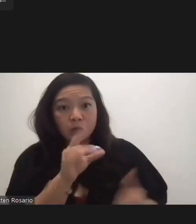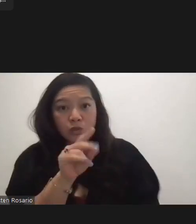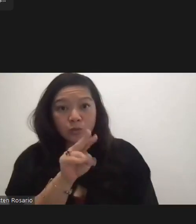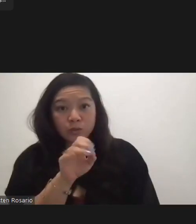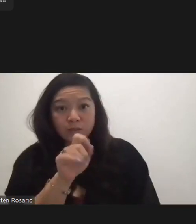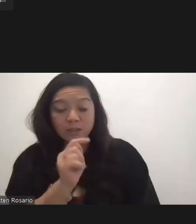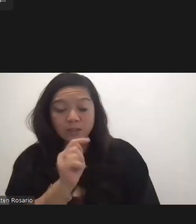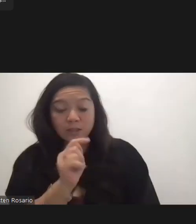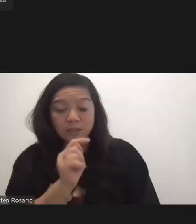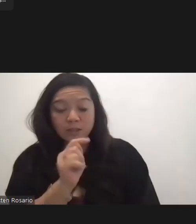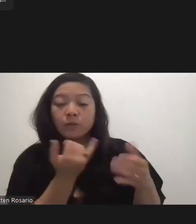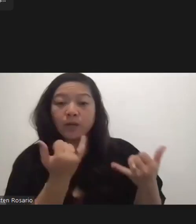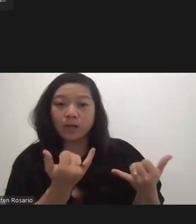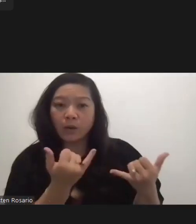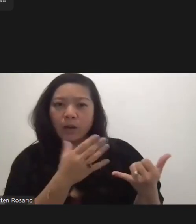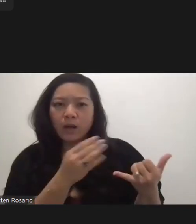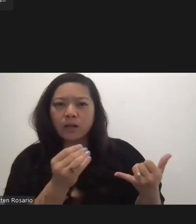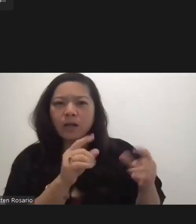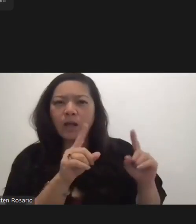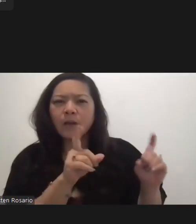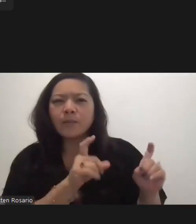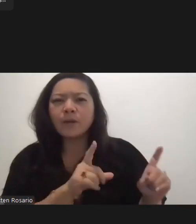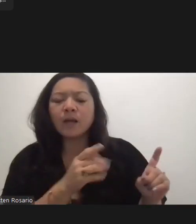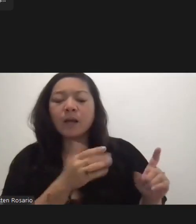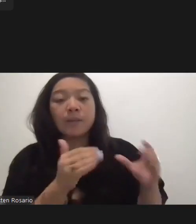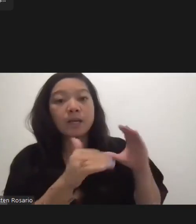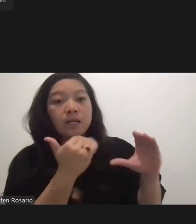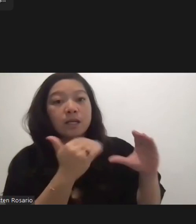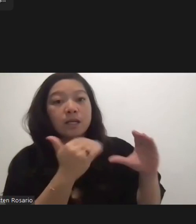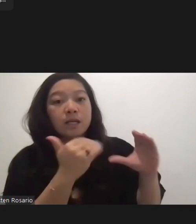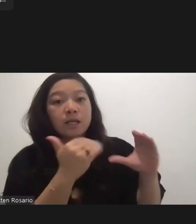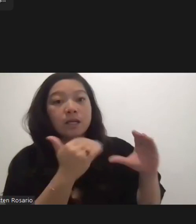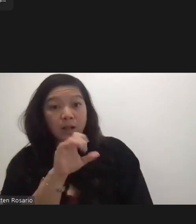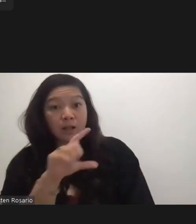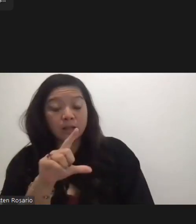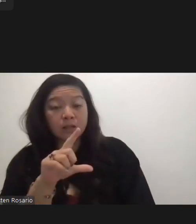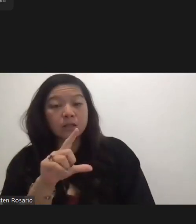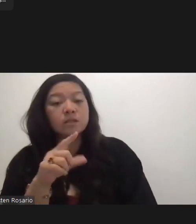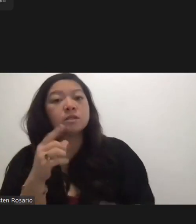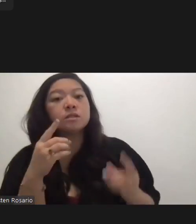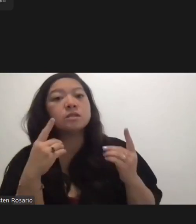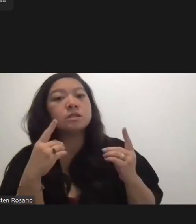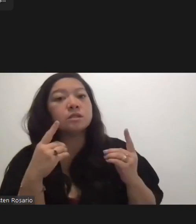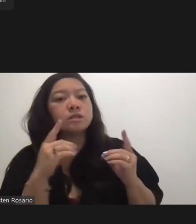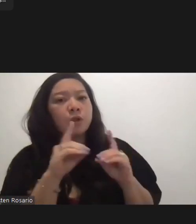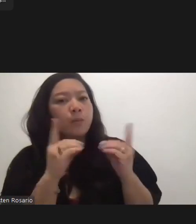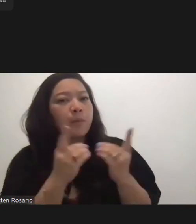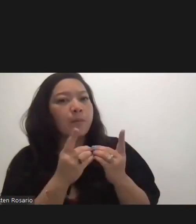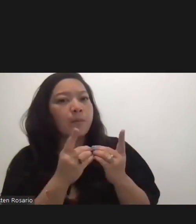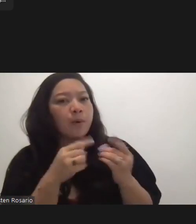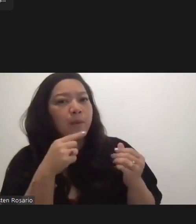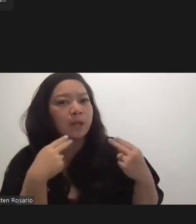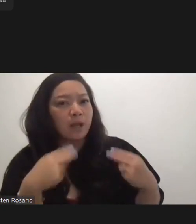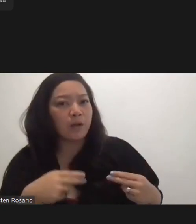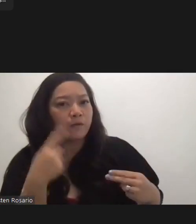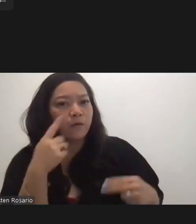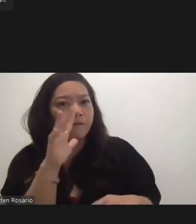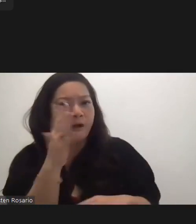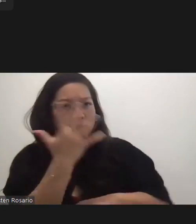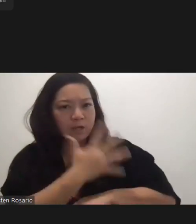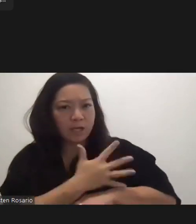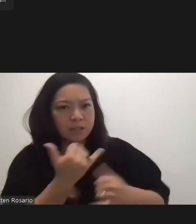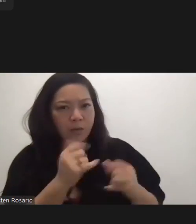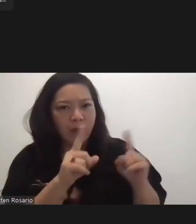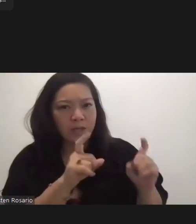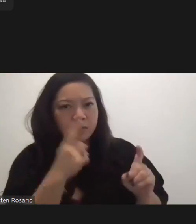facilities and actually has been emailing the Department of Public Health for the last five days, asking for